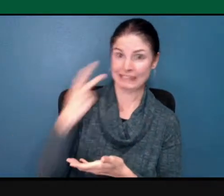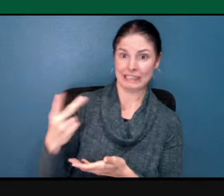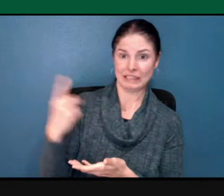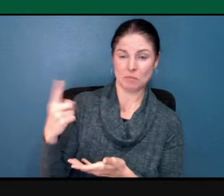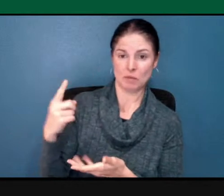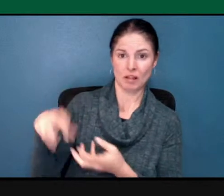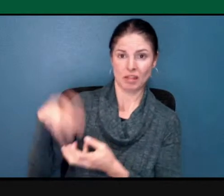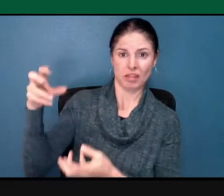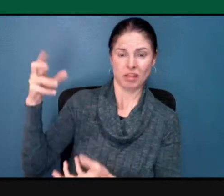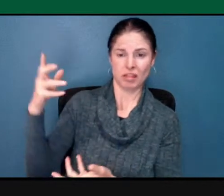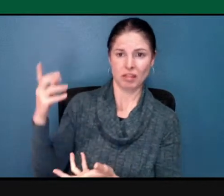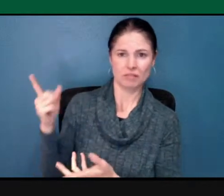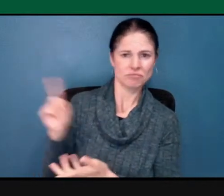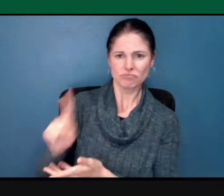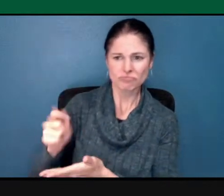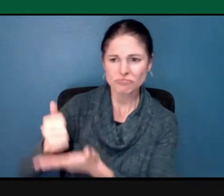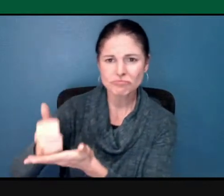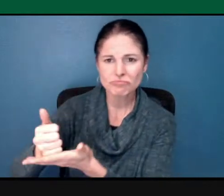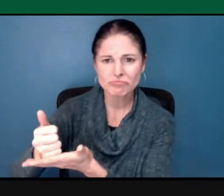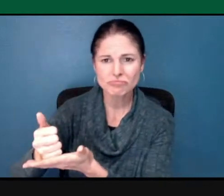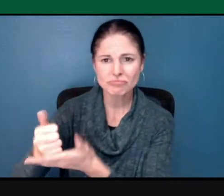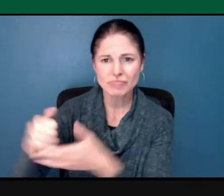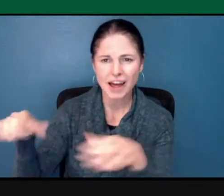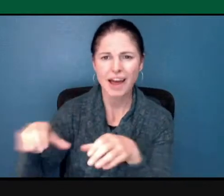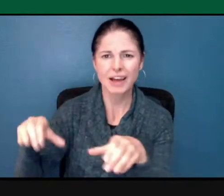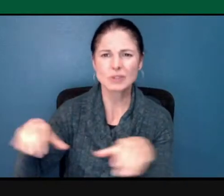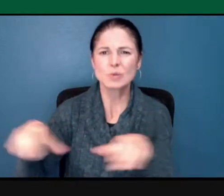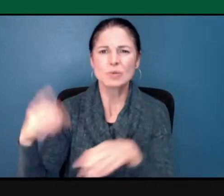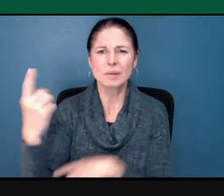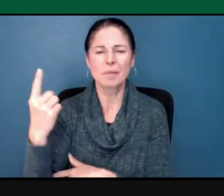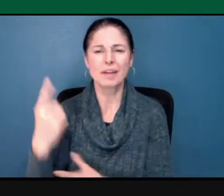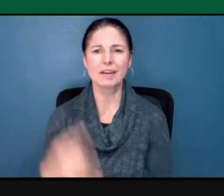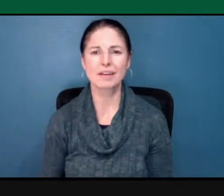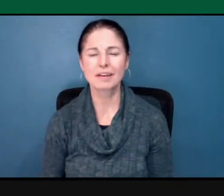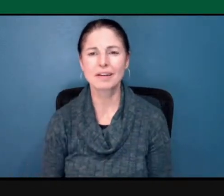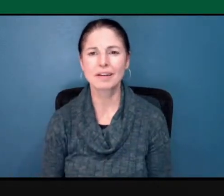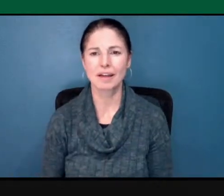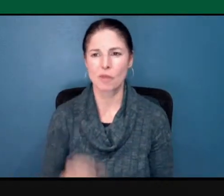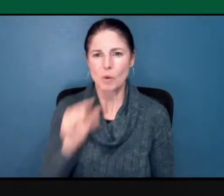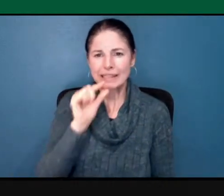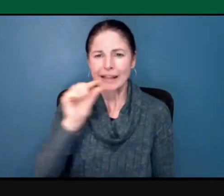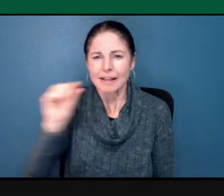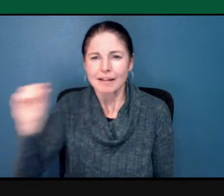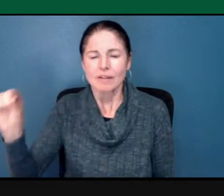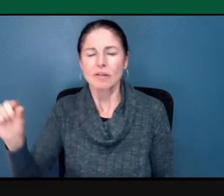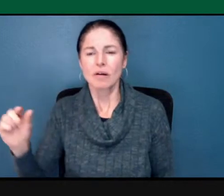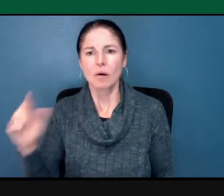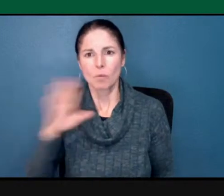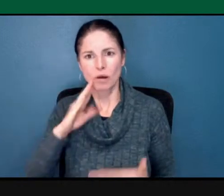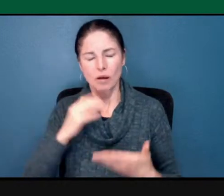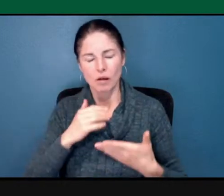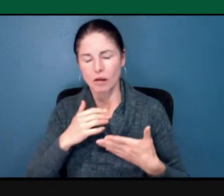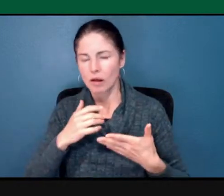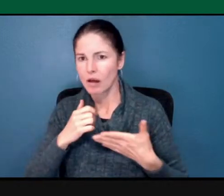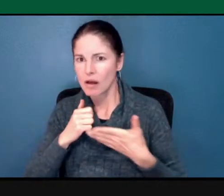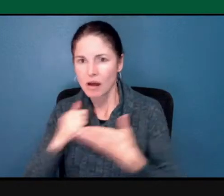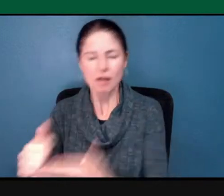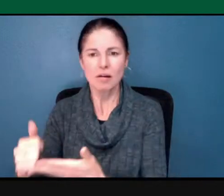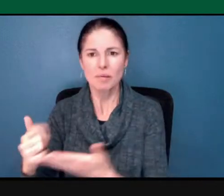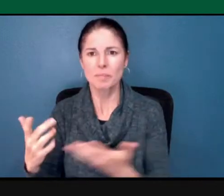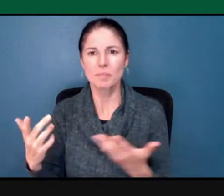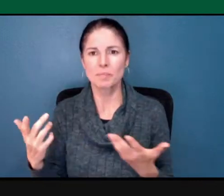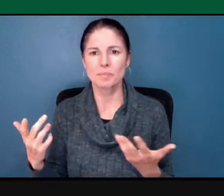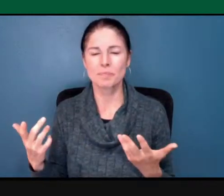an incredibly long way. And, you more than people know. And being that ally, and again, we can have different